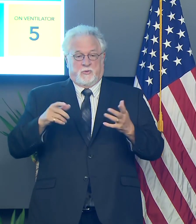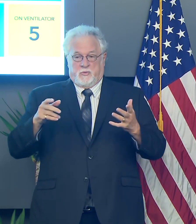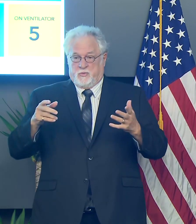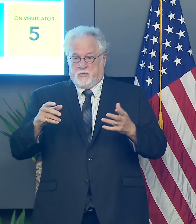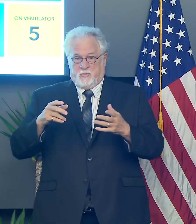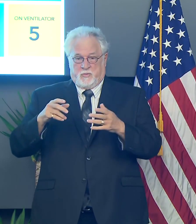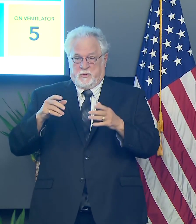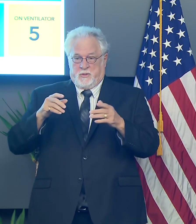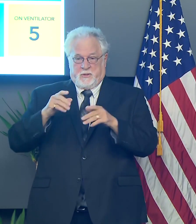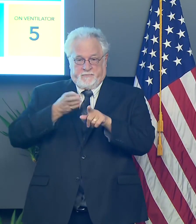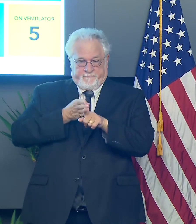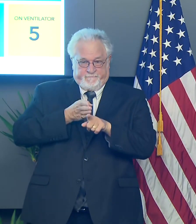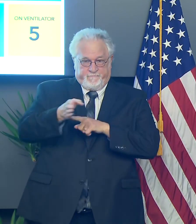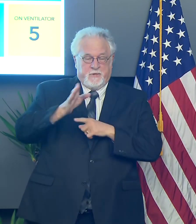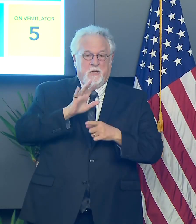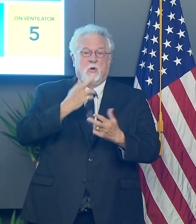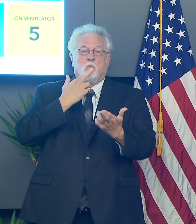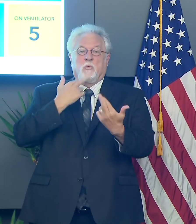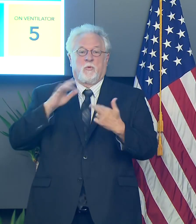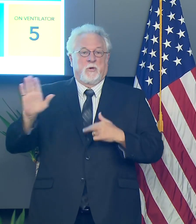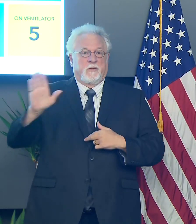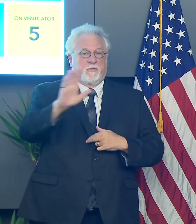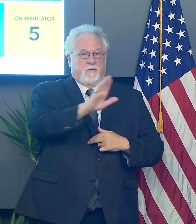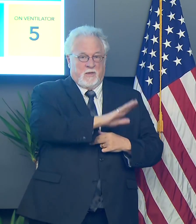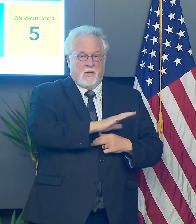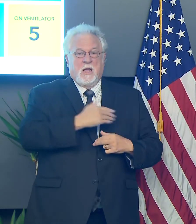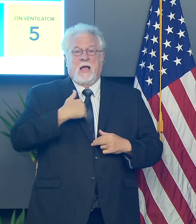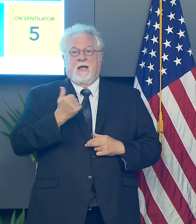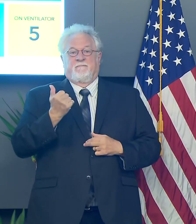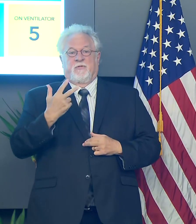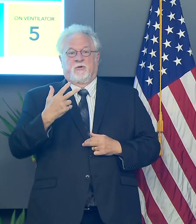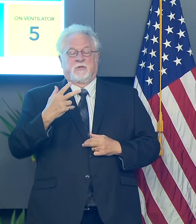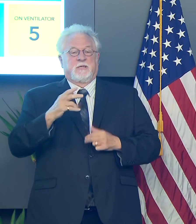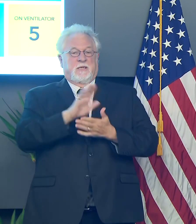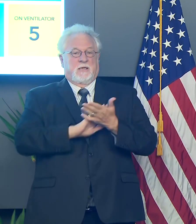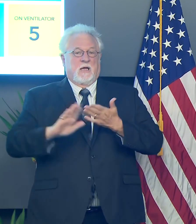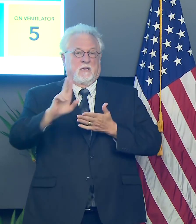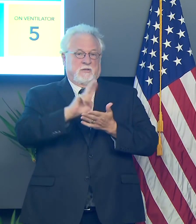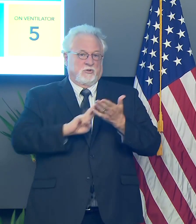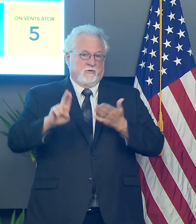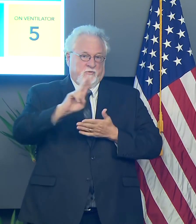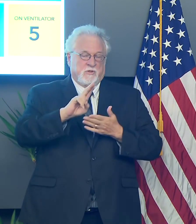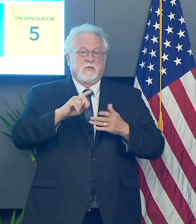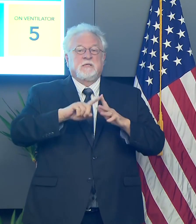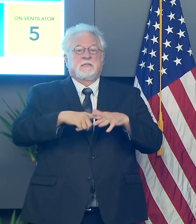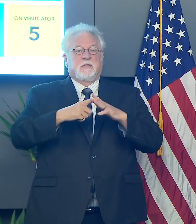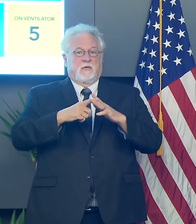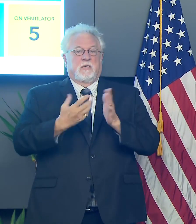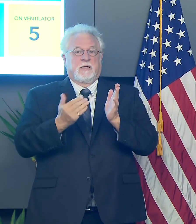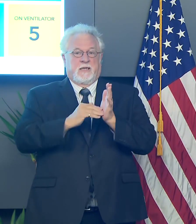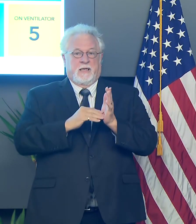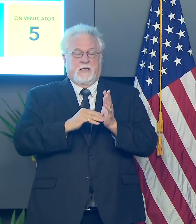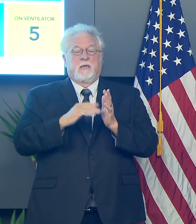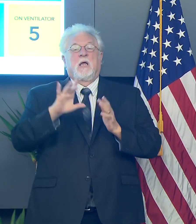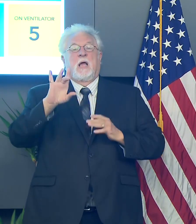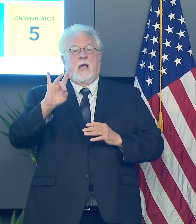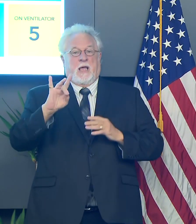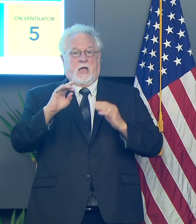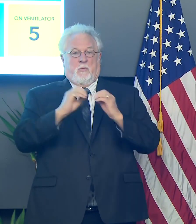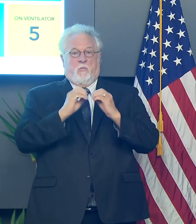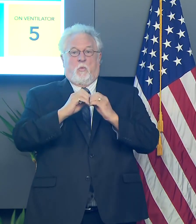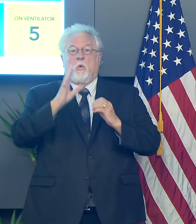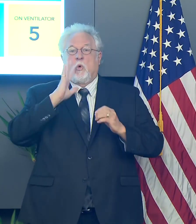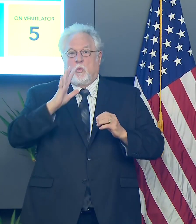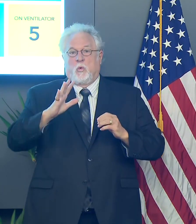reporting practices as well. Currently, there are 13 higher education campuses that have started up again. And eight more, uh,